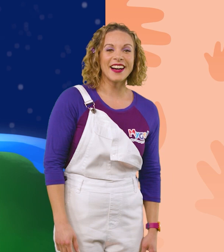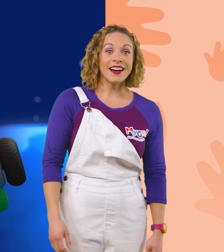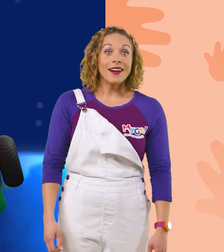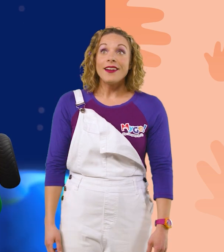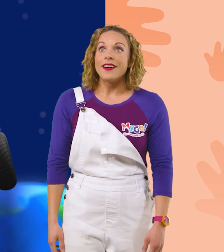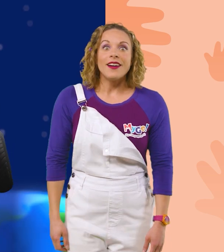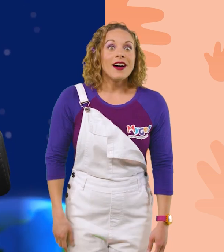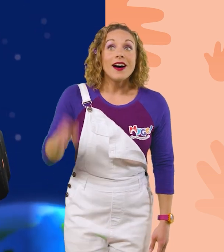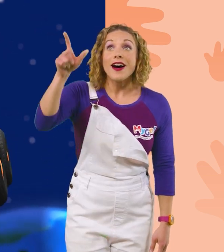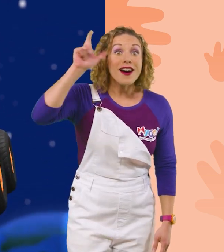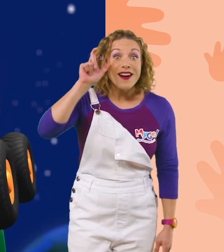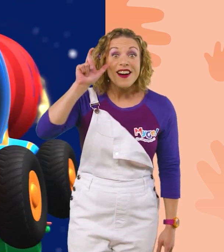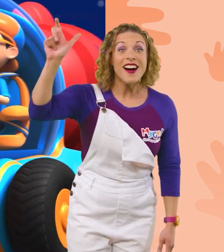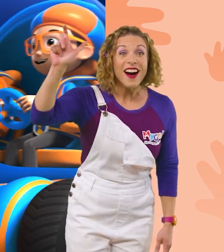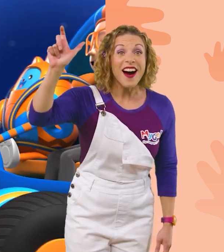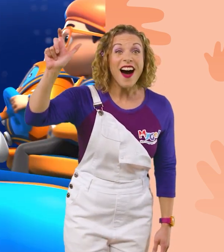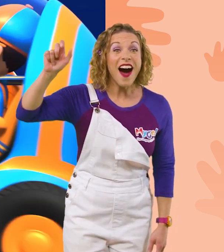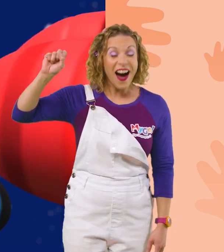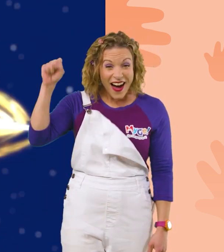And there's the moon! Yeah!